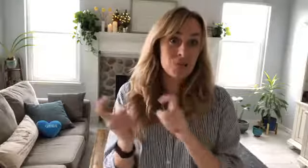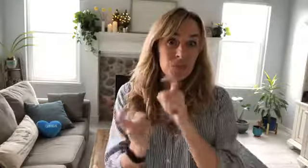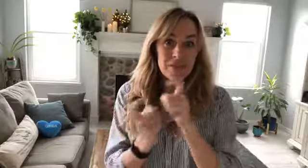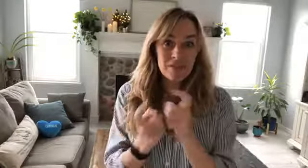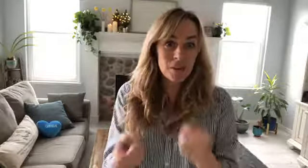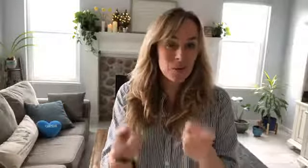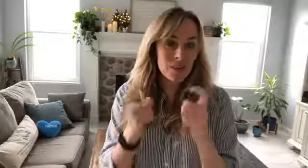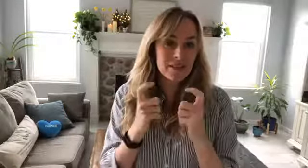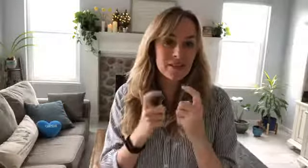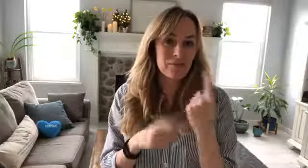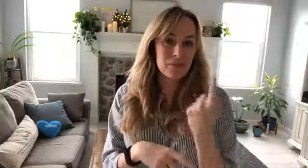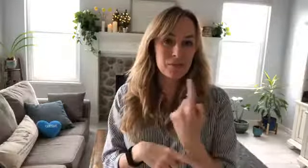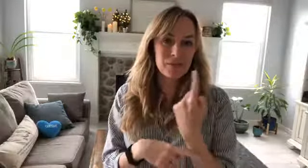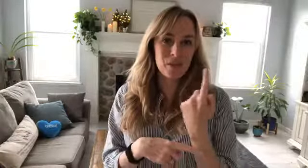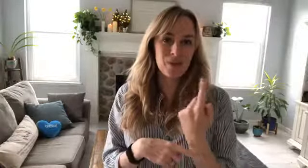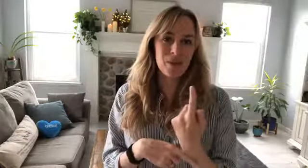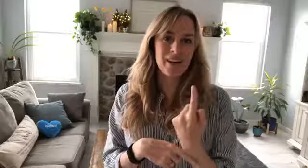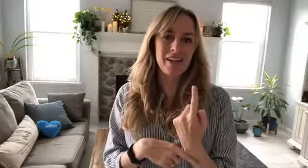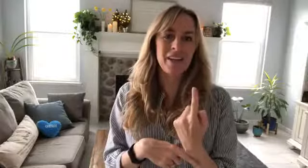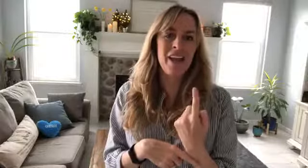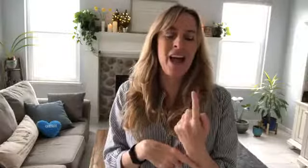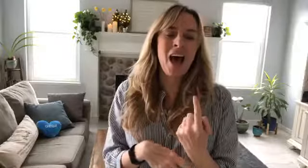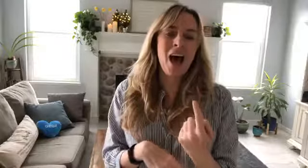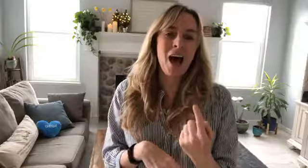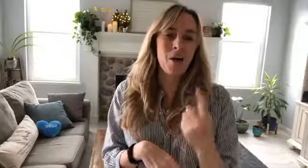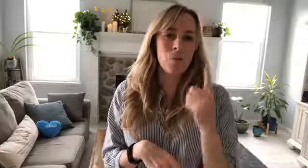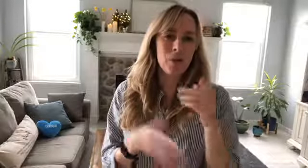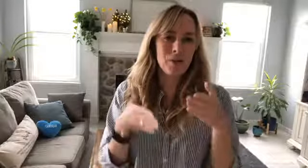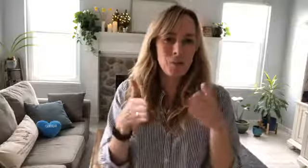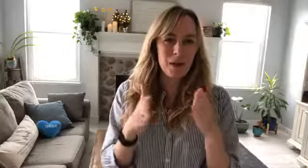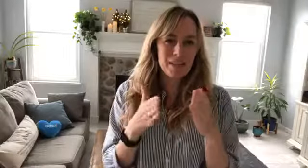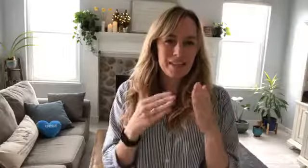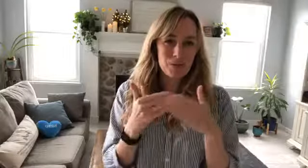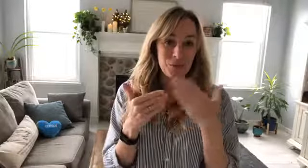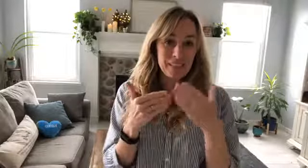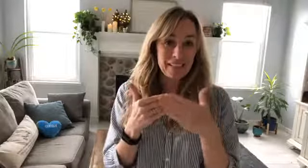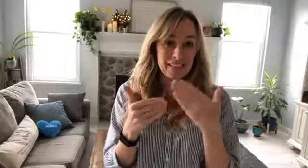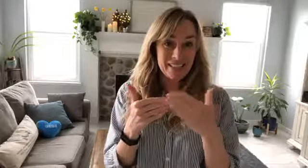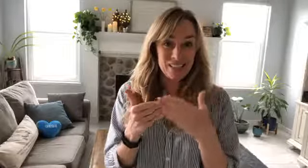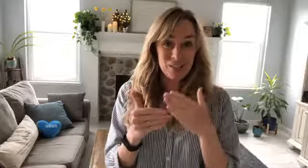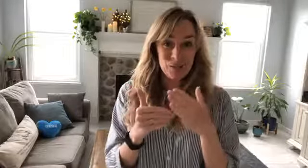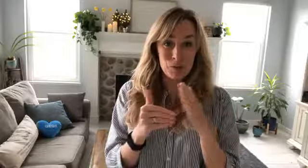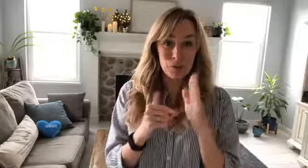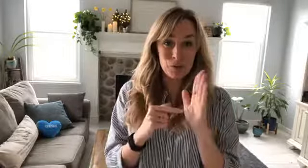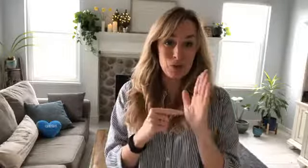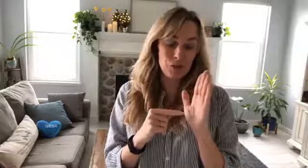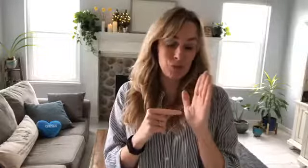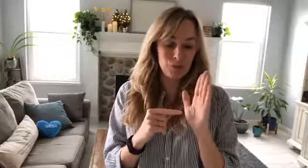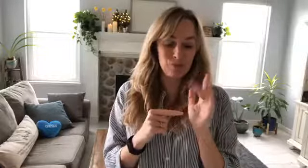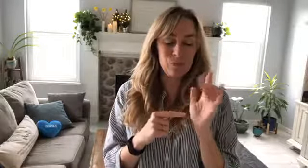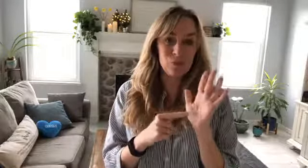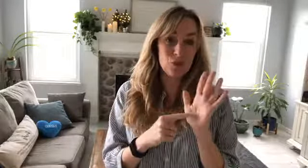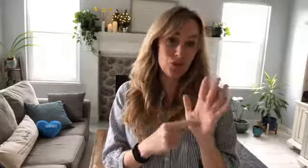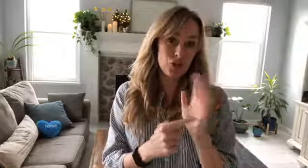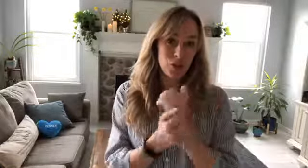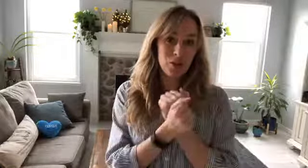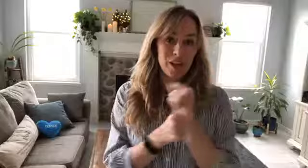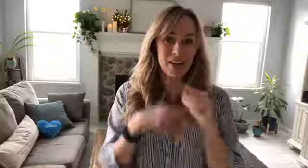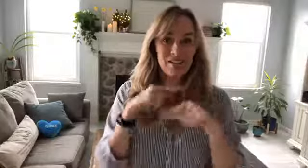specific present from someone one of the ways it's really easy to to show love